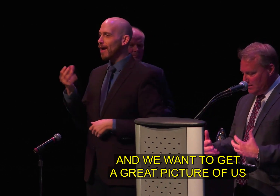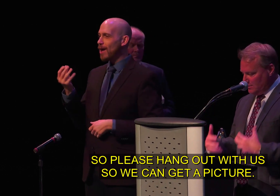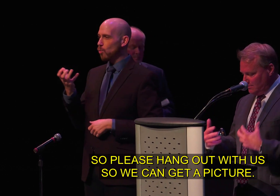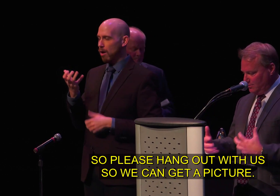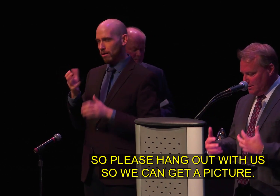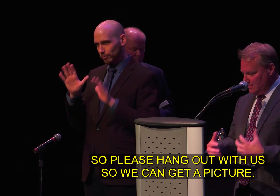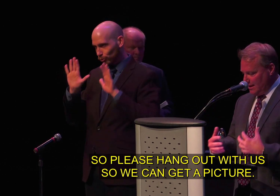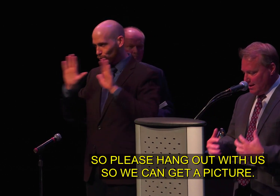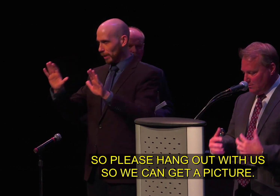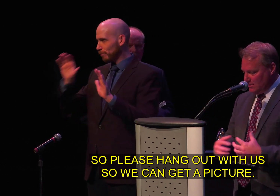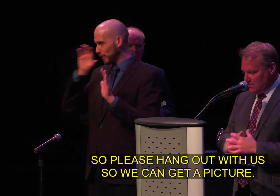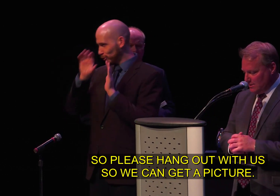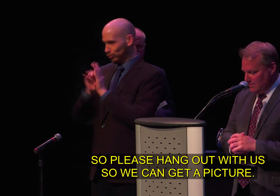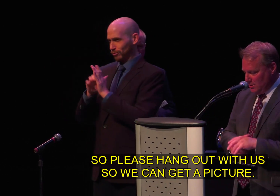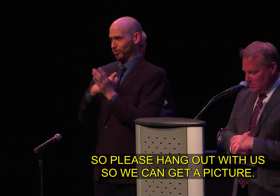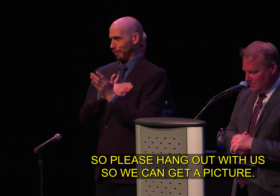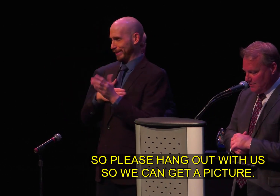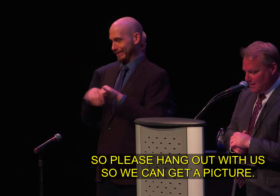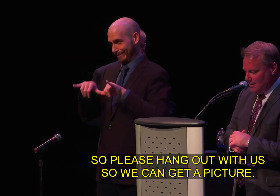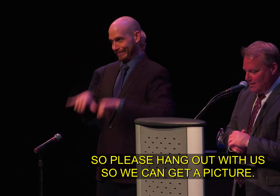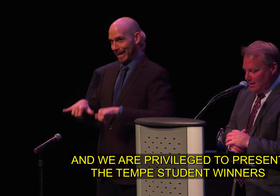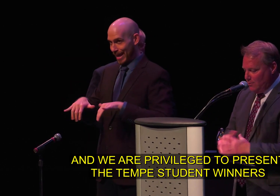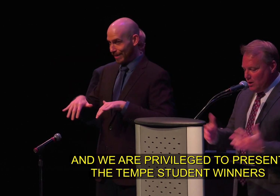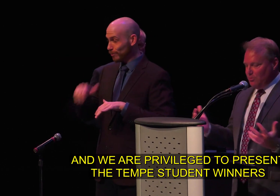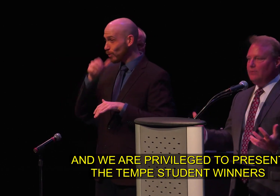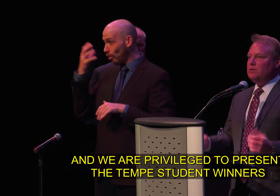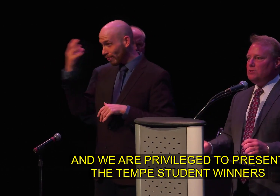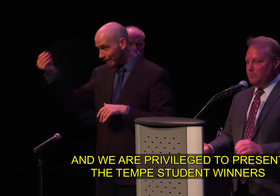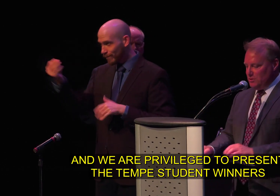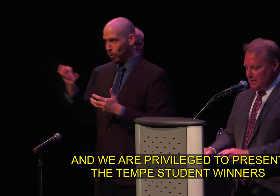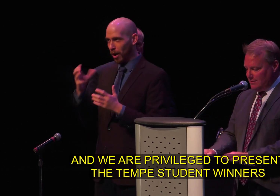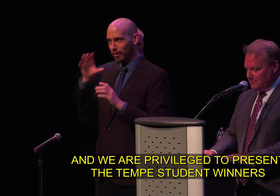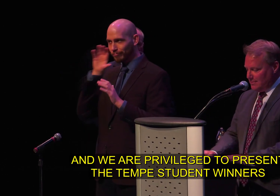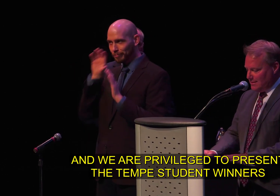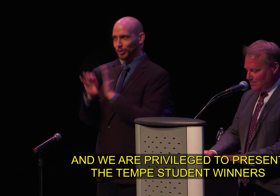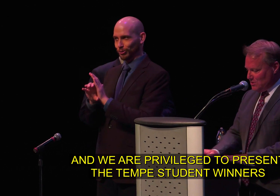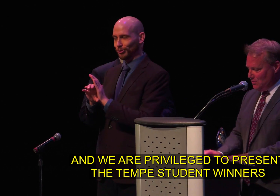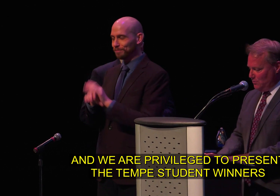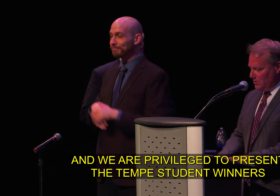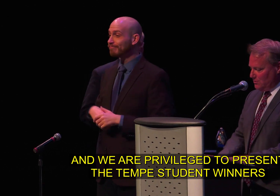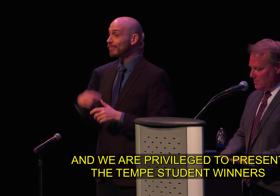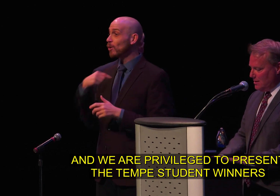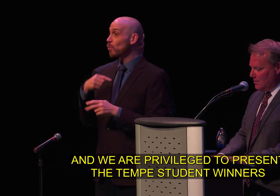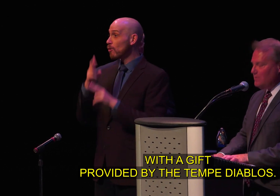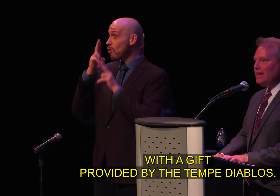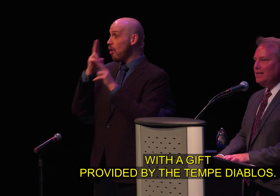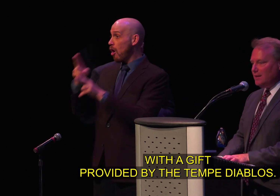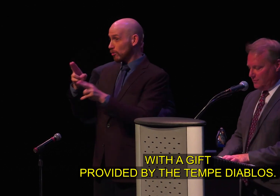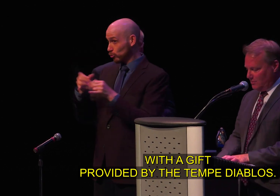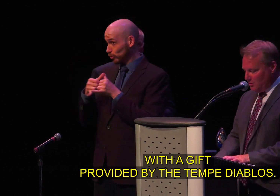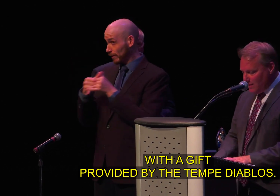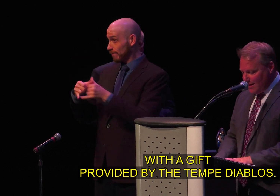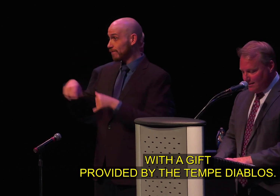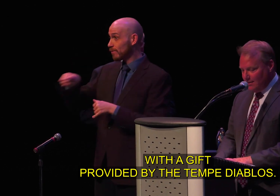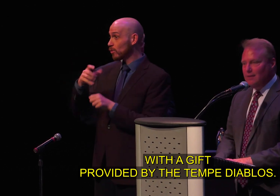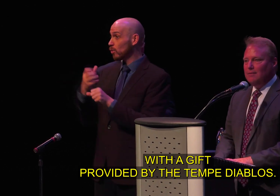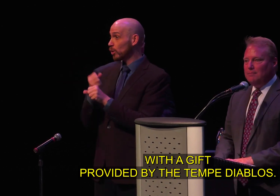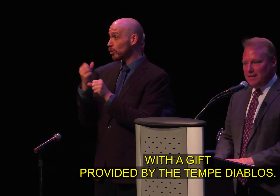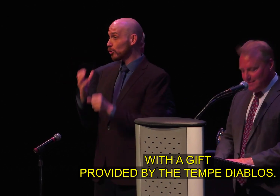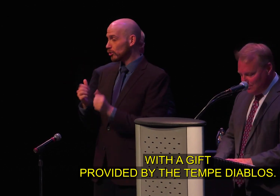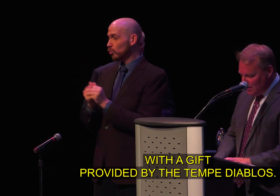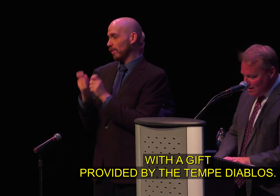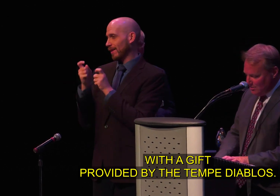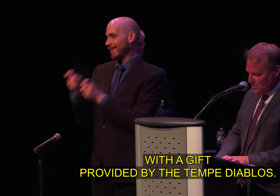great picture of us so please hang out with us to get a picture and we are privileged to present the tempe student winners with a gift provided